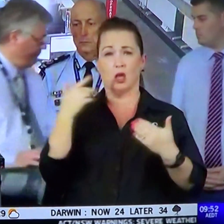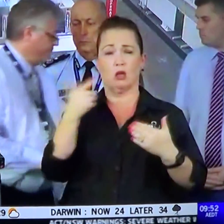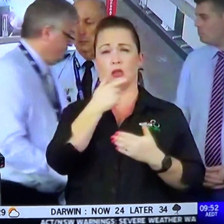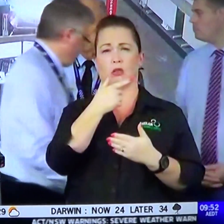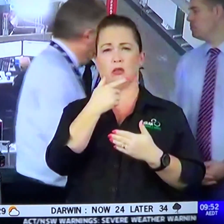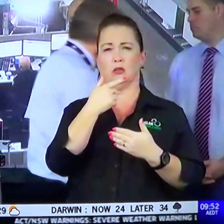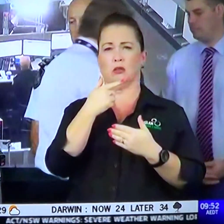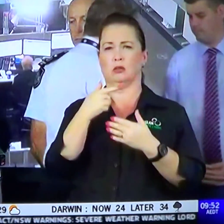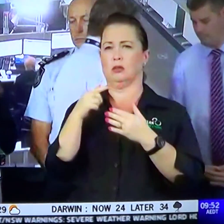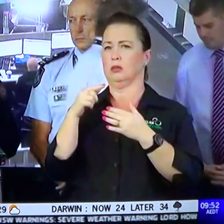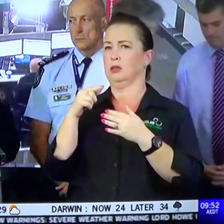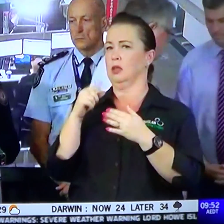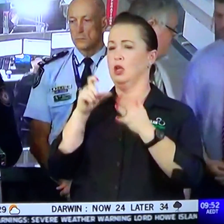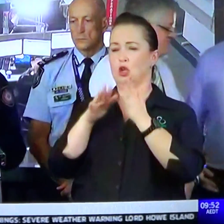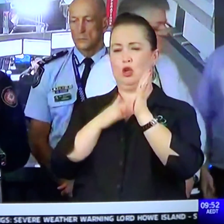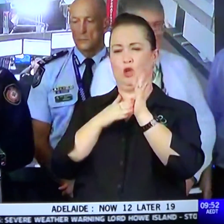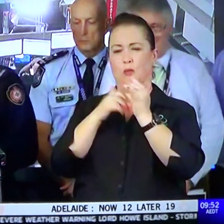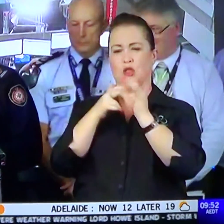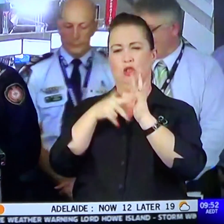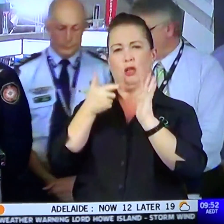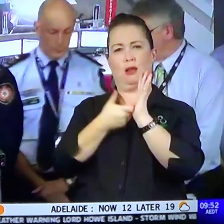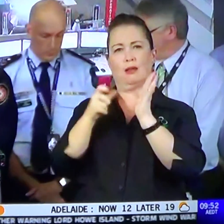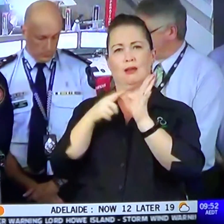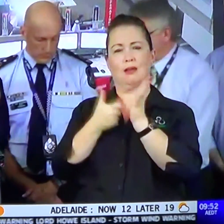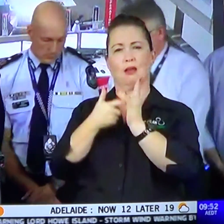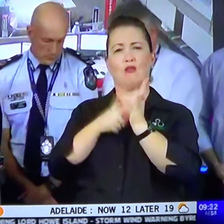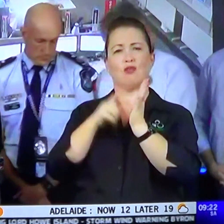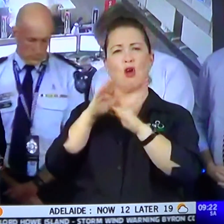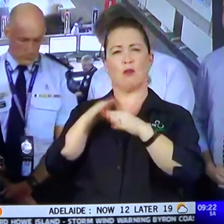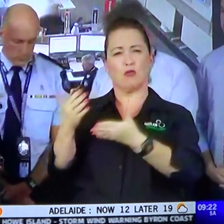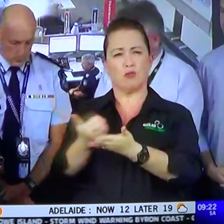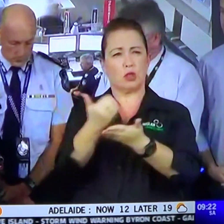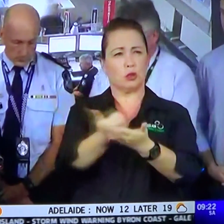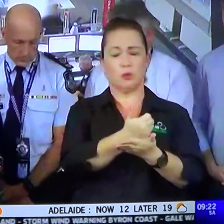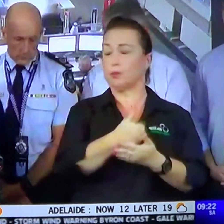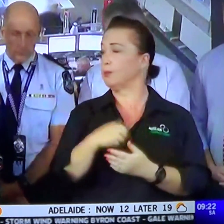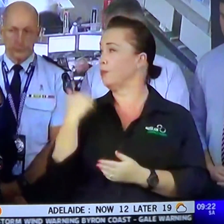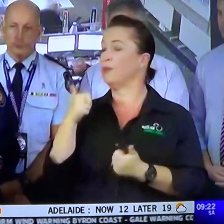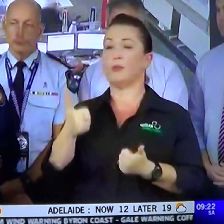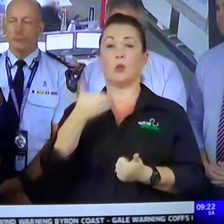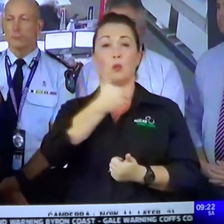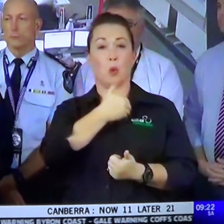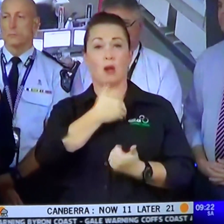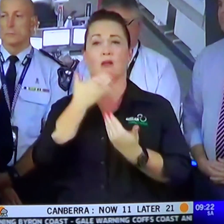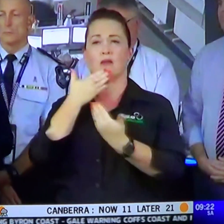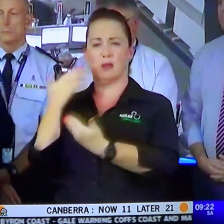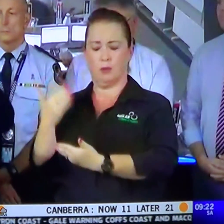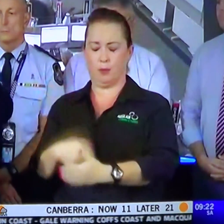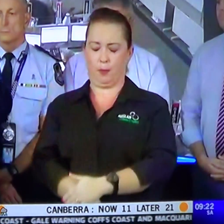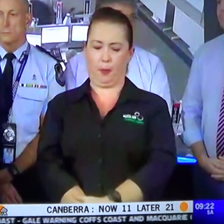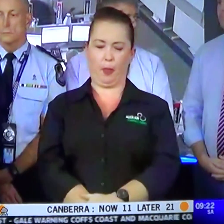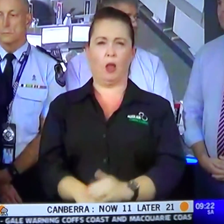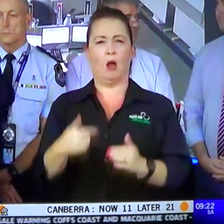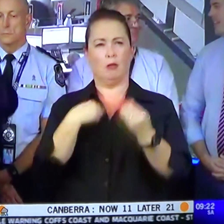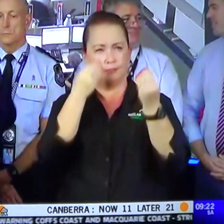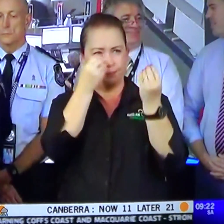to update us on those with water rescuers. Good morning, everyone, and thank you, Premier. I'll just thought I'd update you on